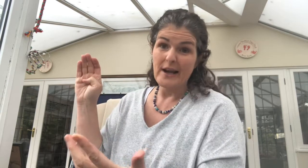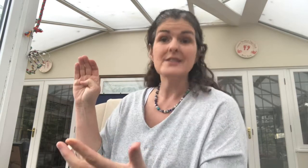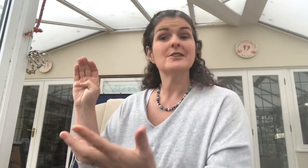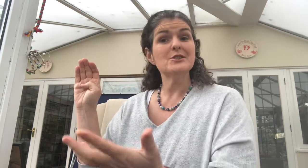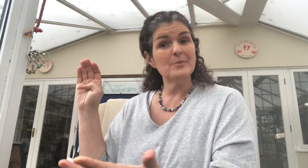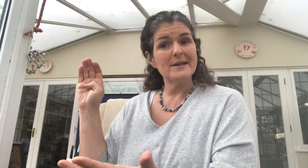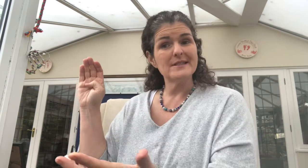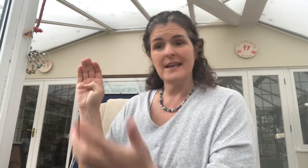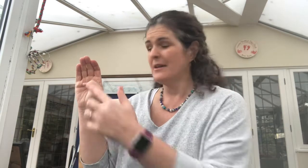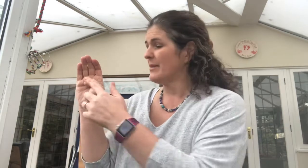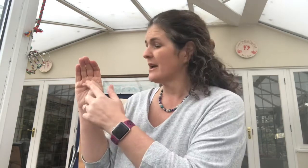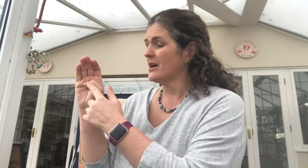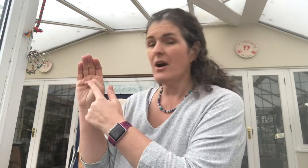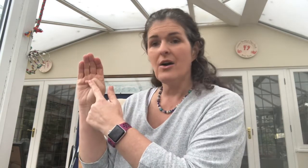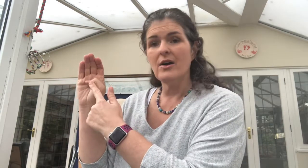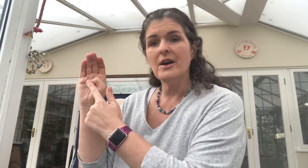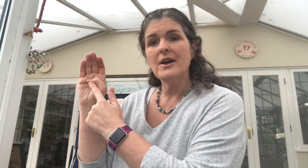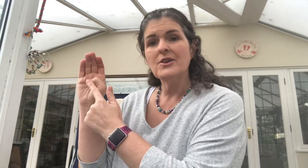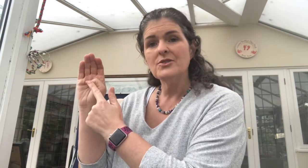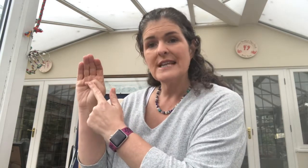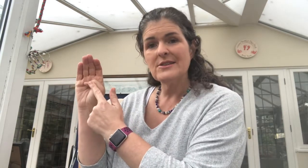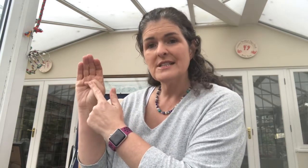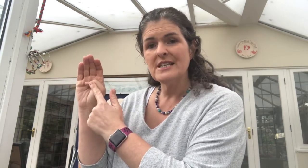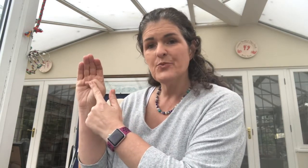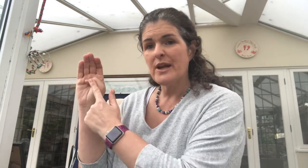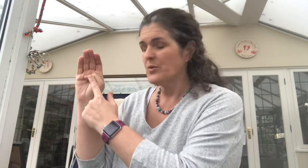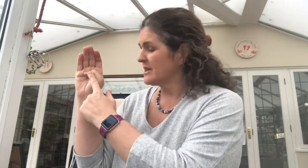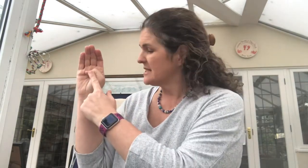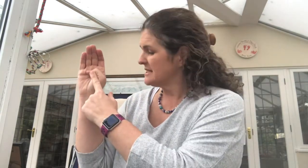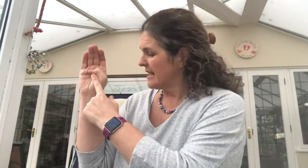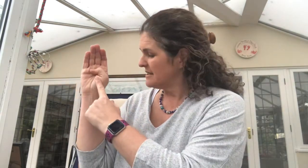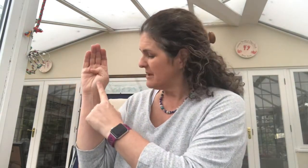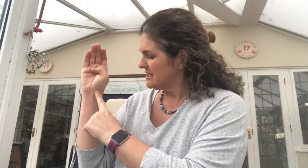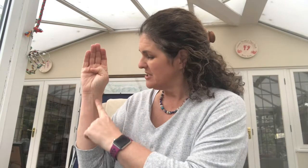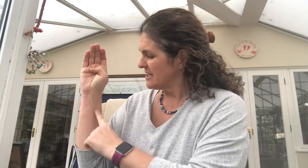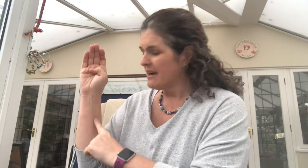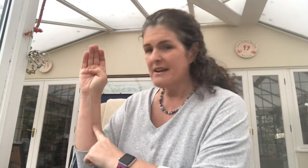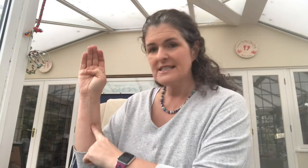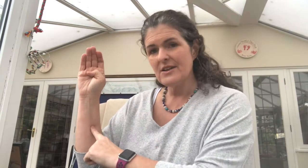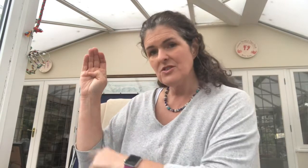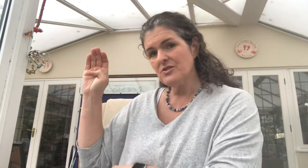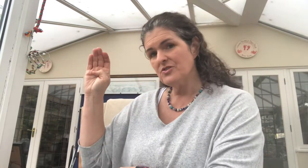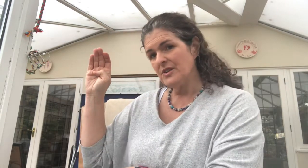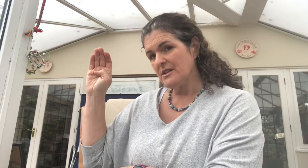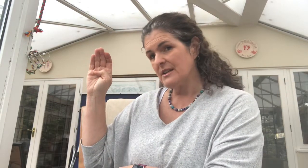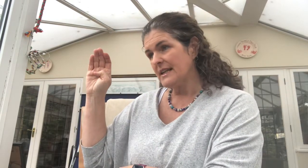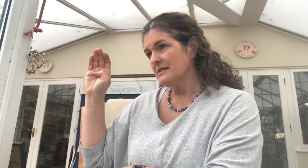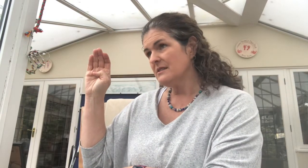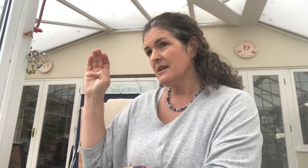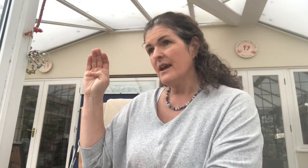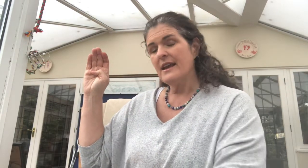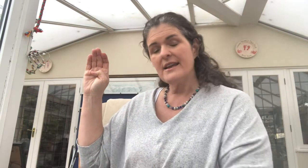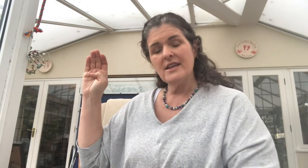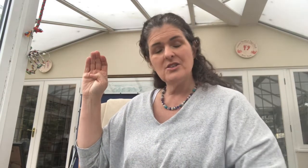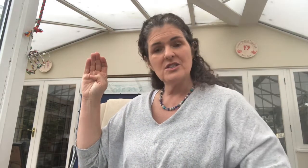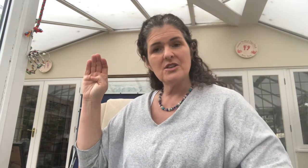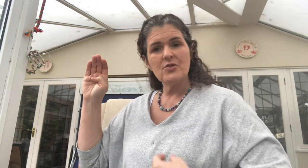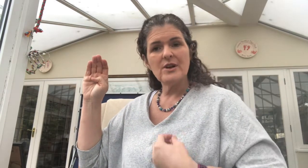because you're about to get hit by a car. Your downstairs brain will then send a message direct down to your adrenal glands, get you to secrete